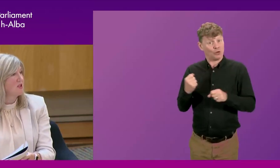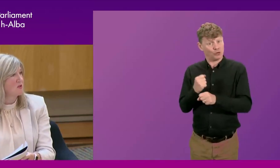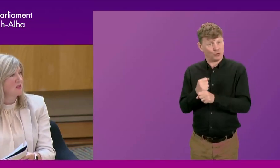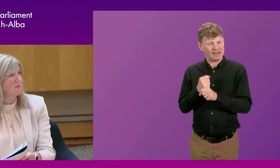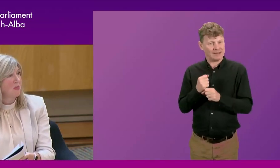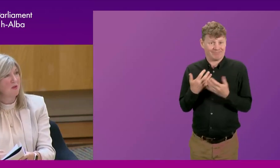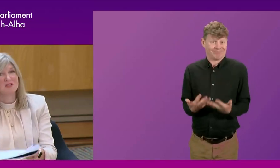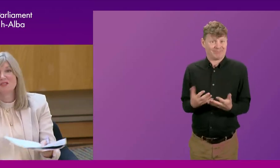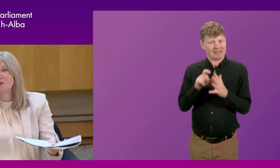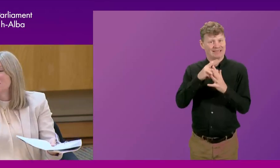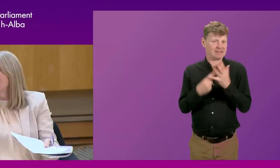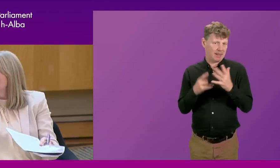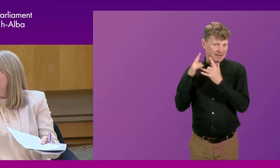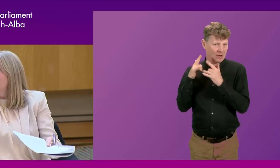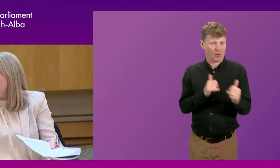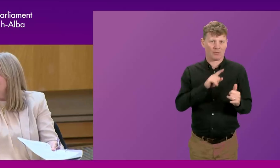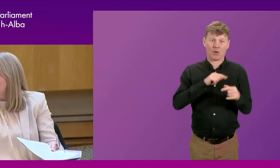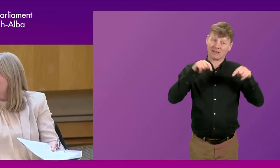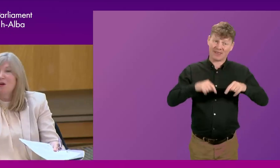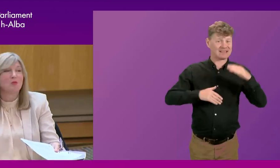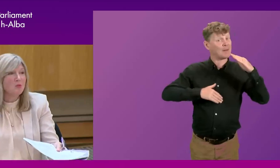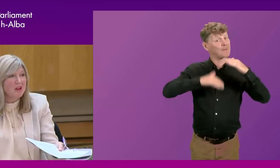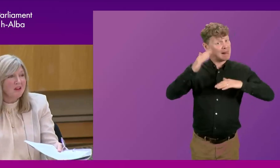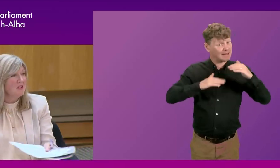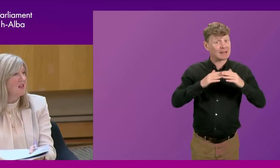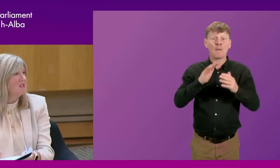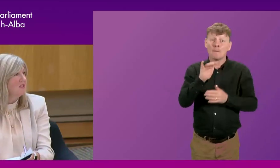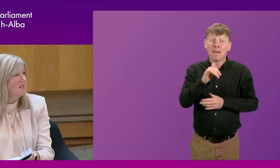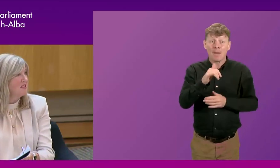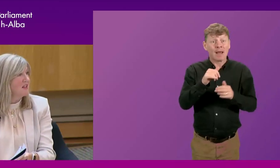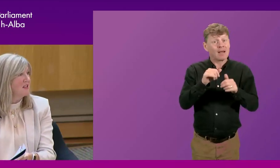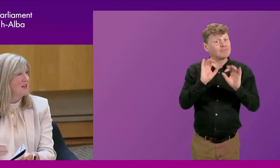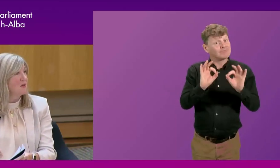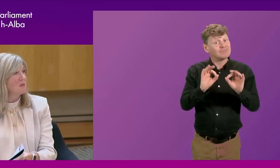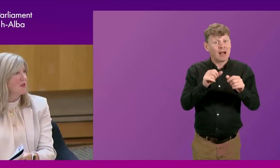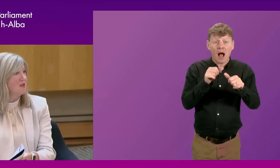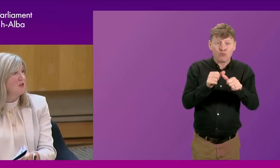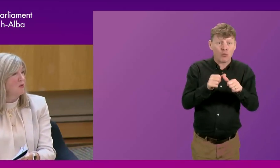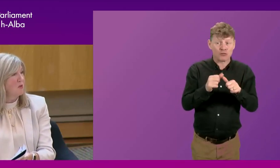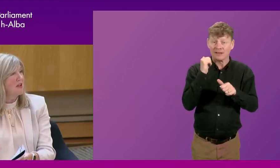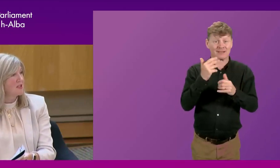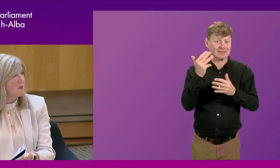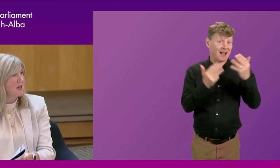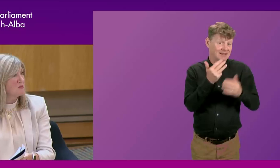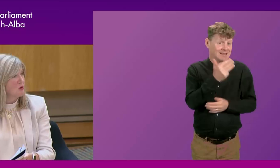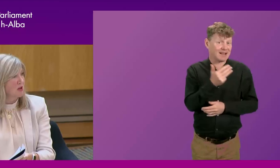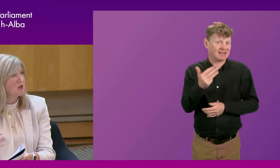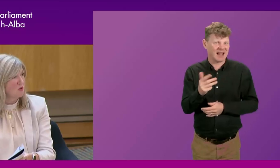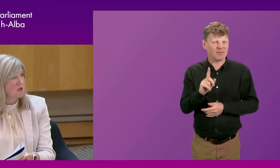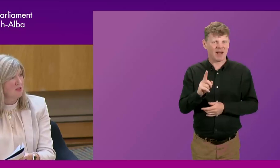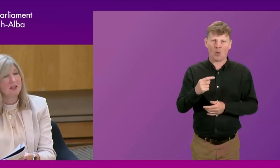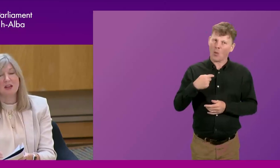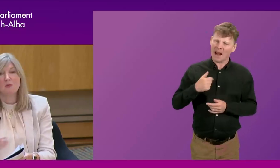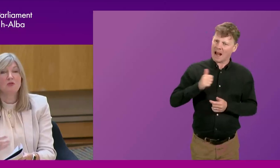disability audit because this building may have been appropriate in 1999, but you know, we expect more